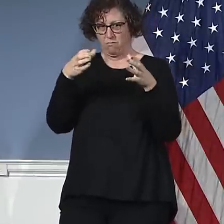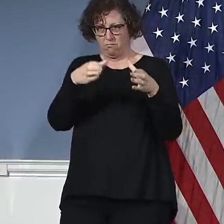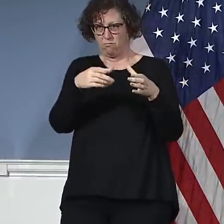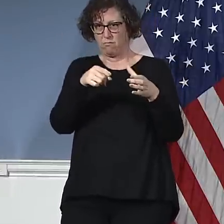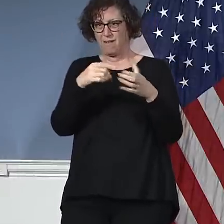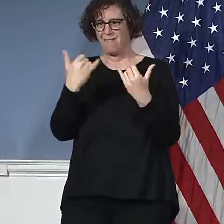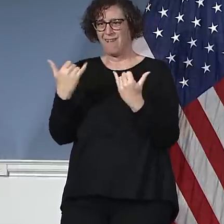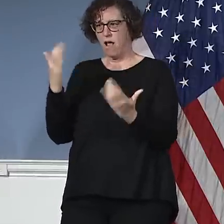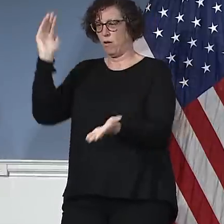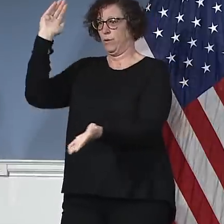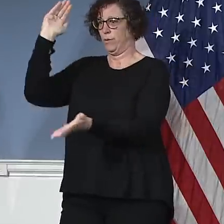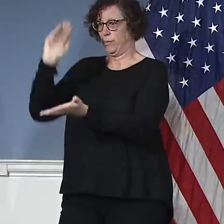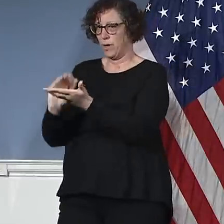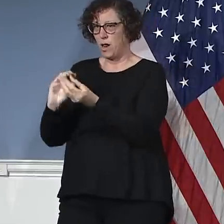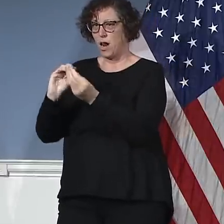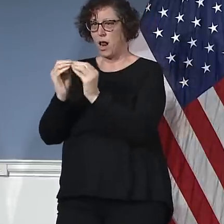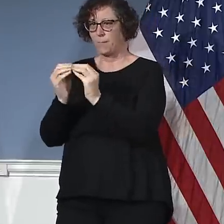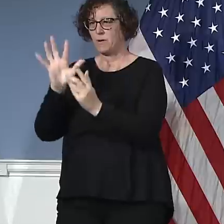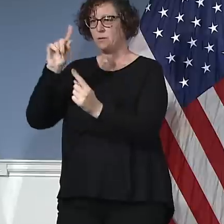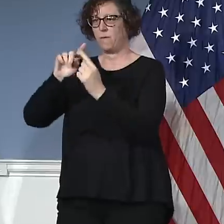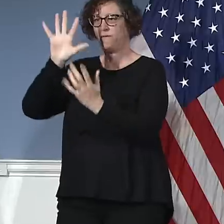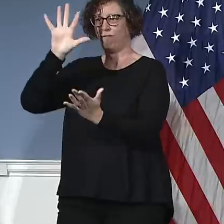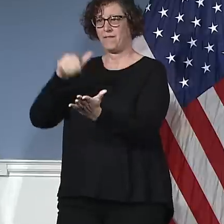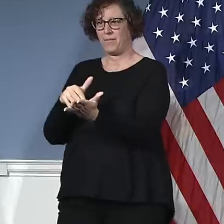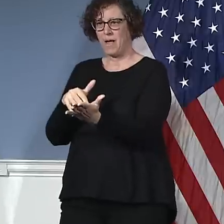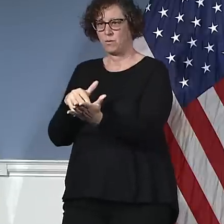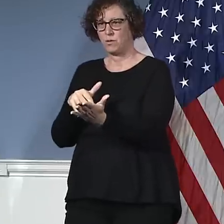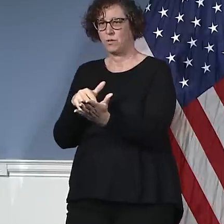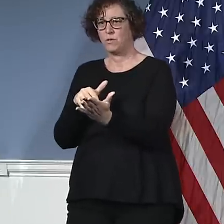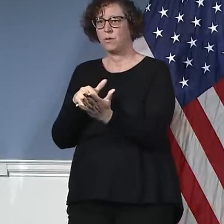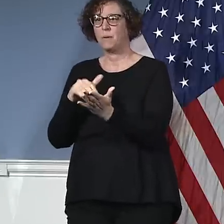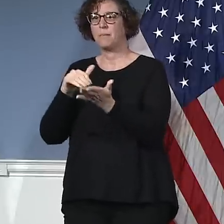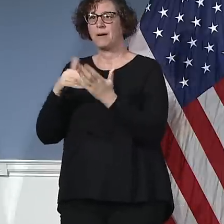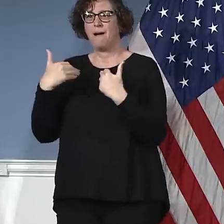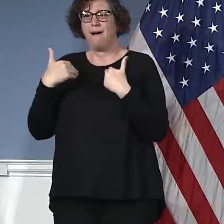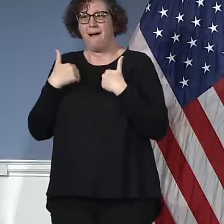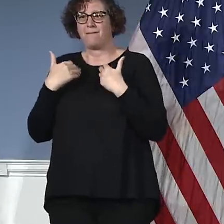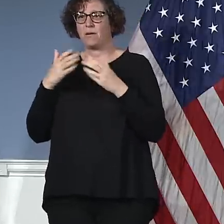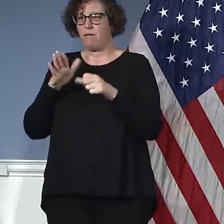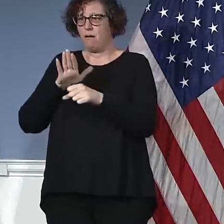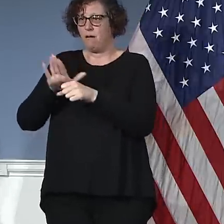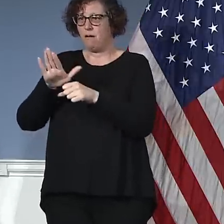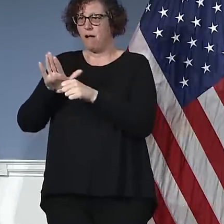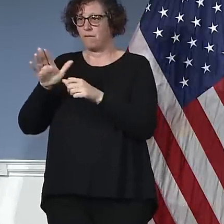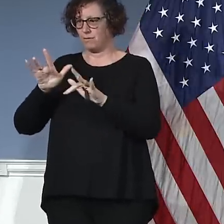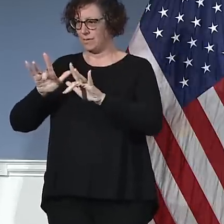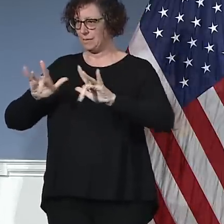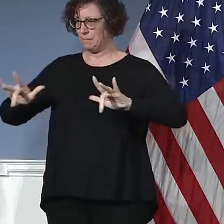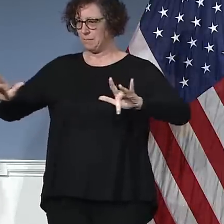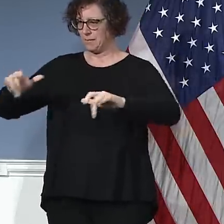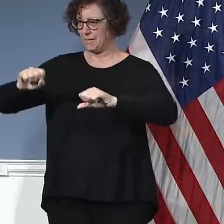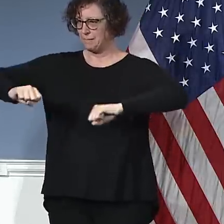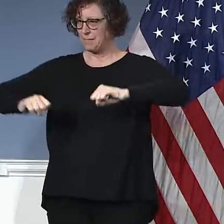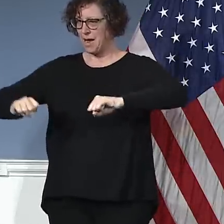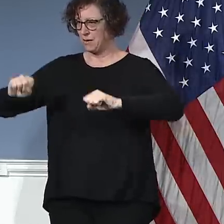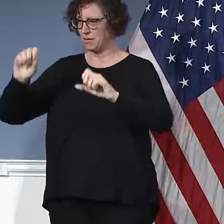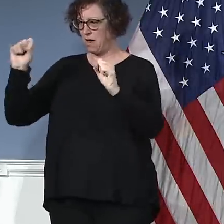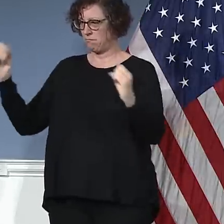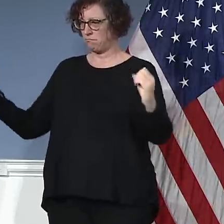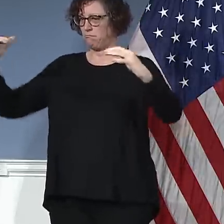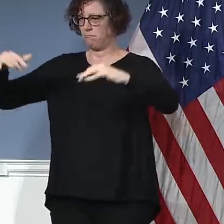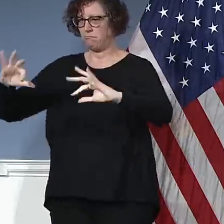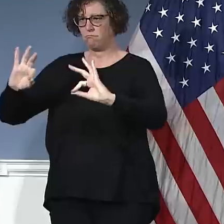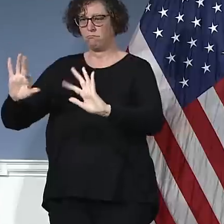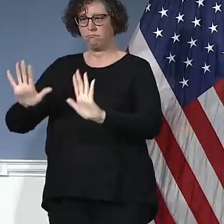to create some distancing in general to certainly be able to isolate anyone who needs to be isolated purposefully and there's a much